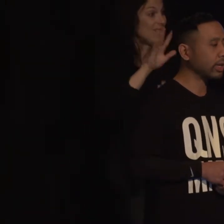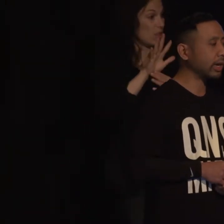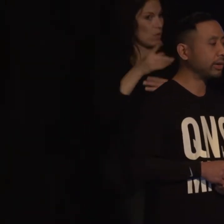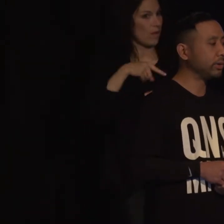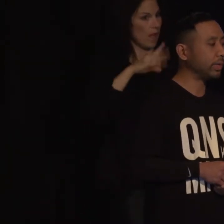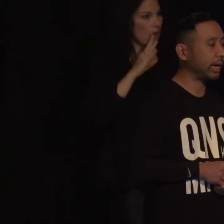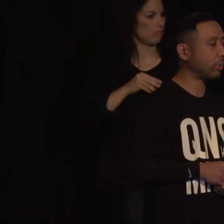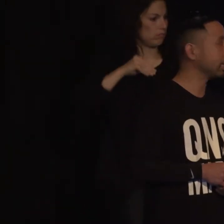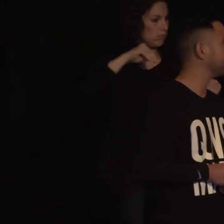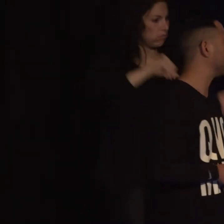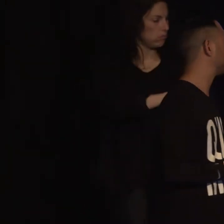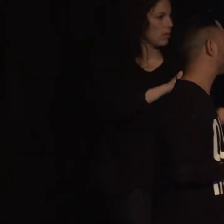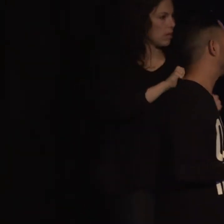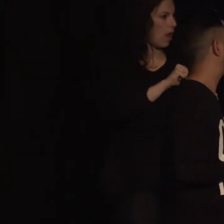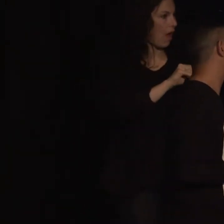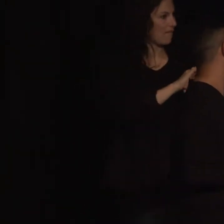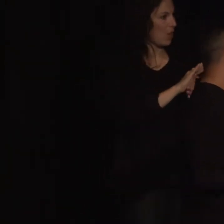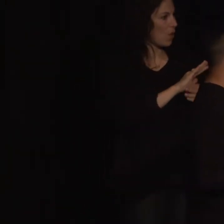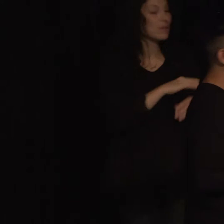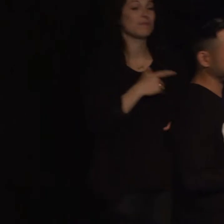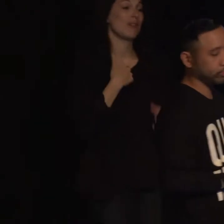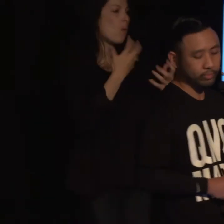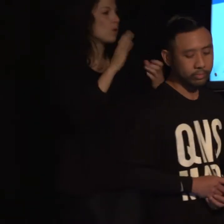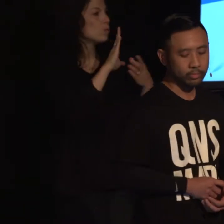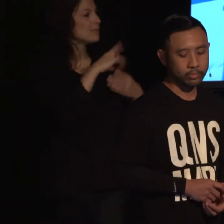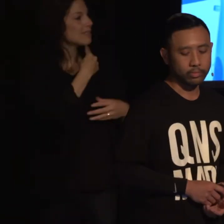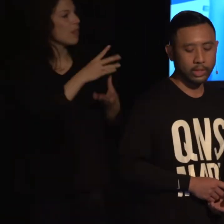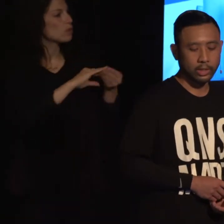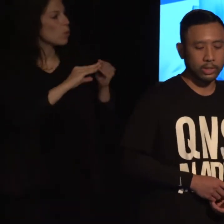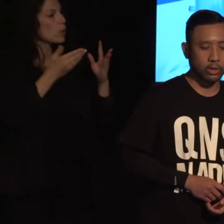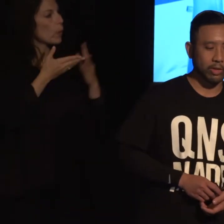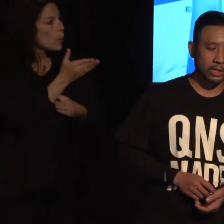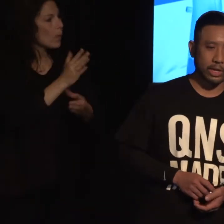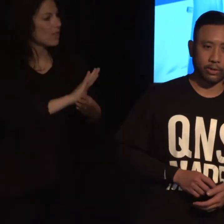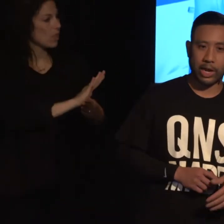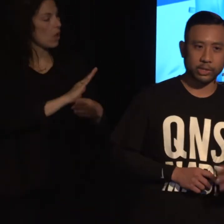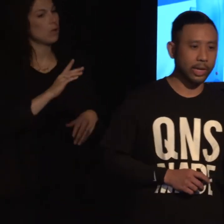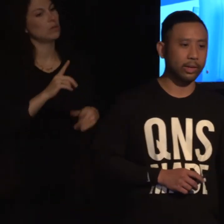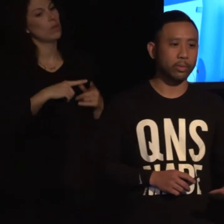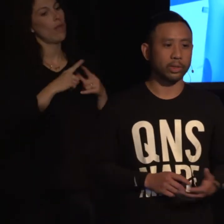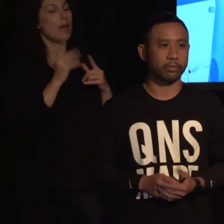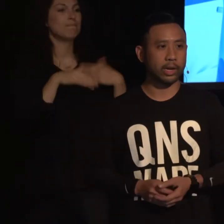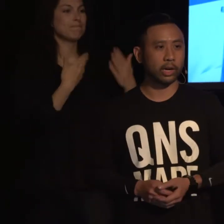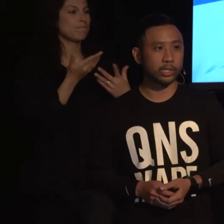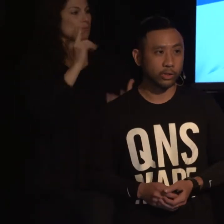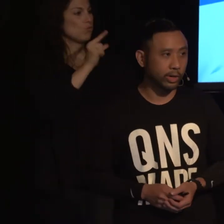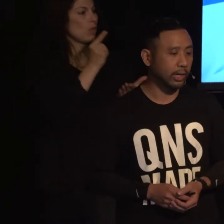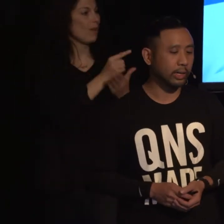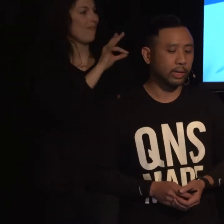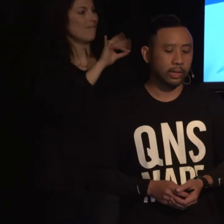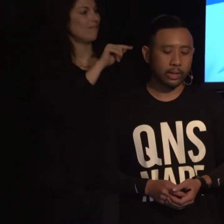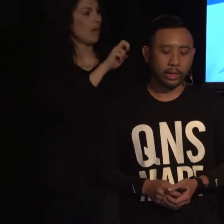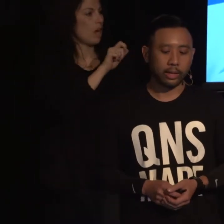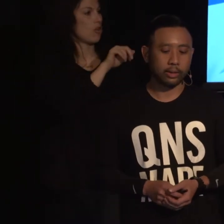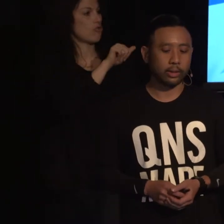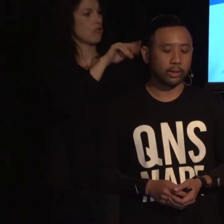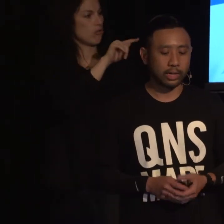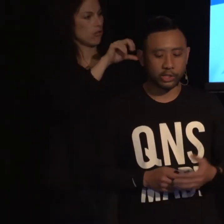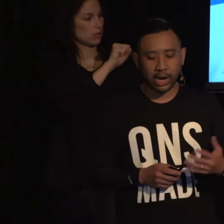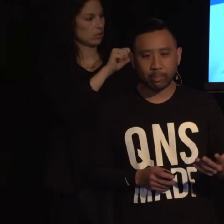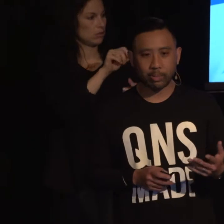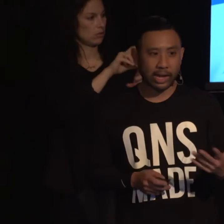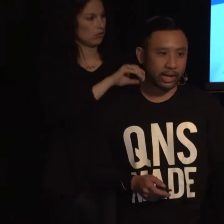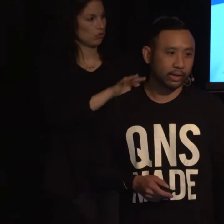early on, I knew that I wanted to tell stories through video. So eventually, I graduated with a fine arts degree and